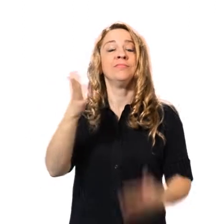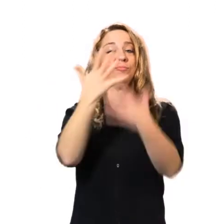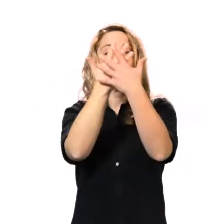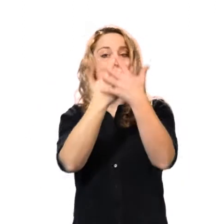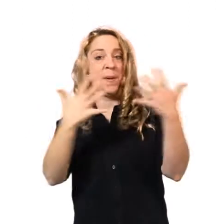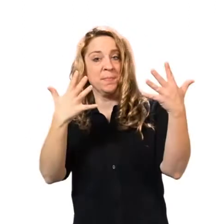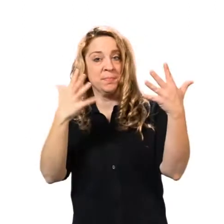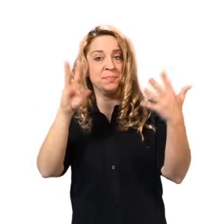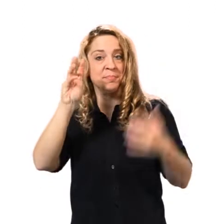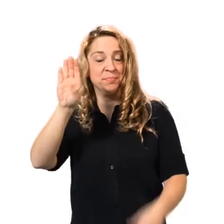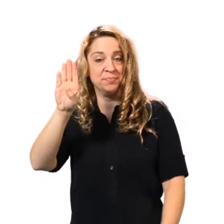Wilbur's Prize